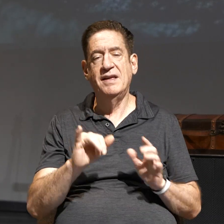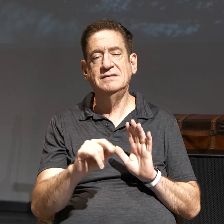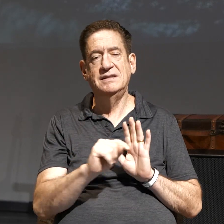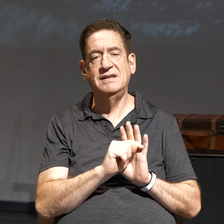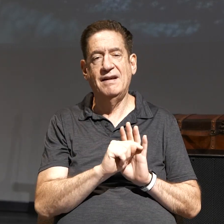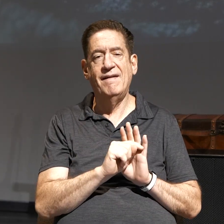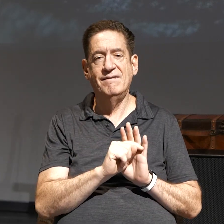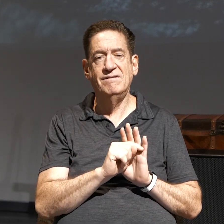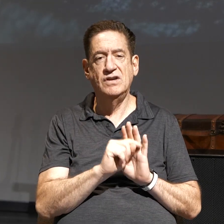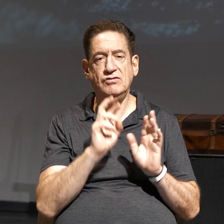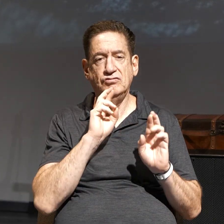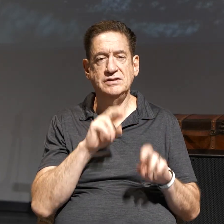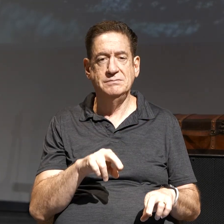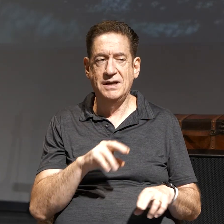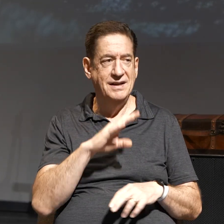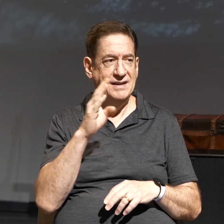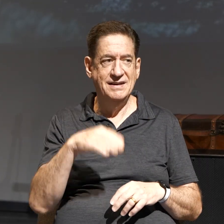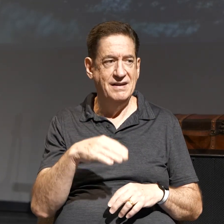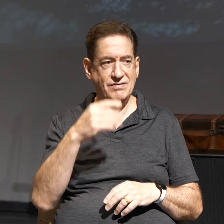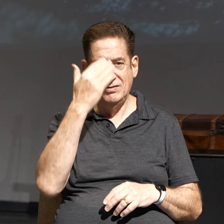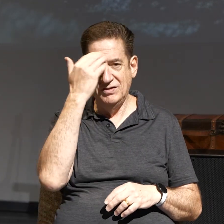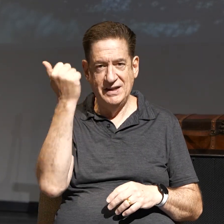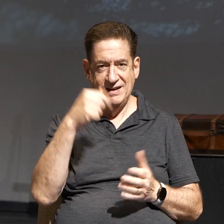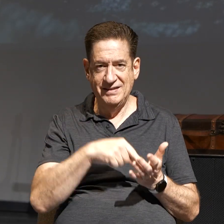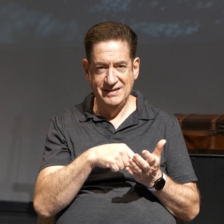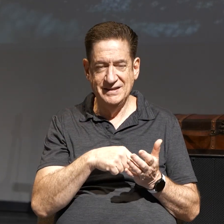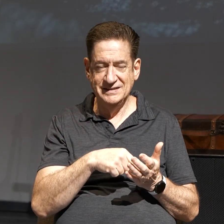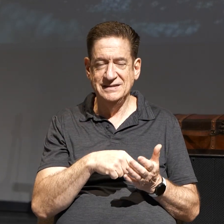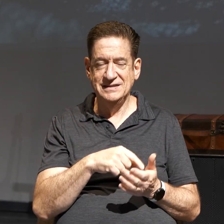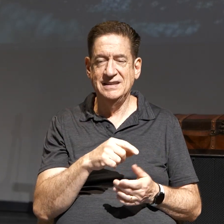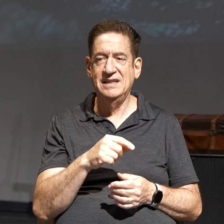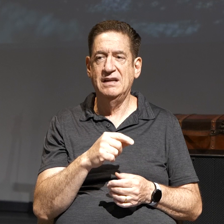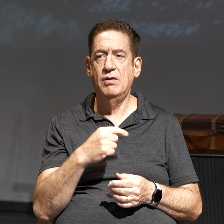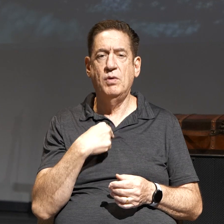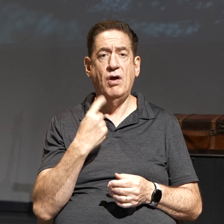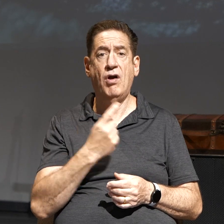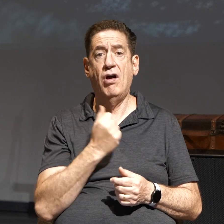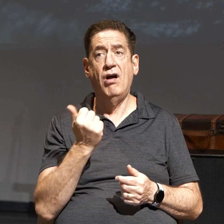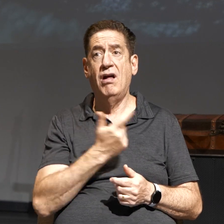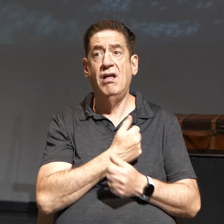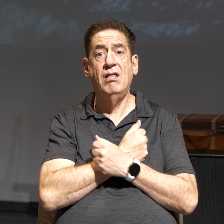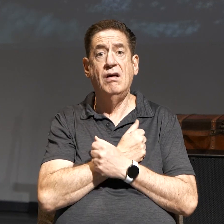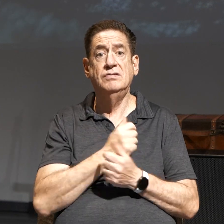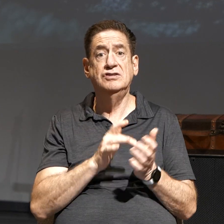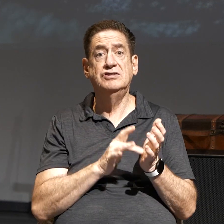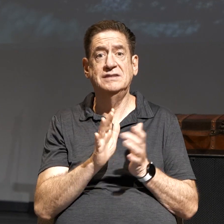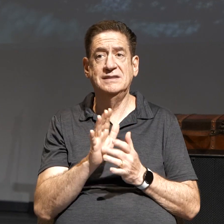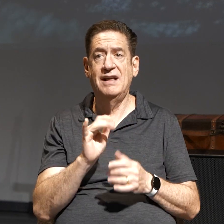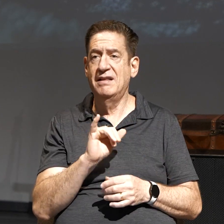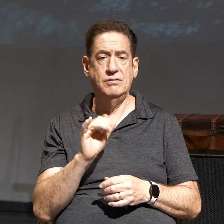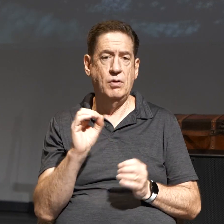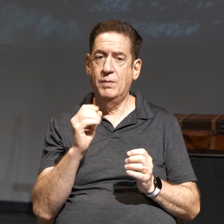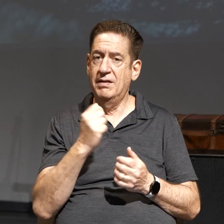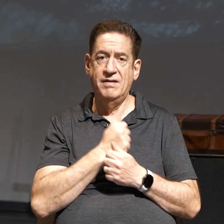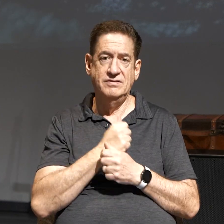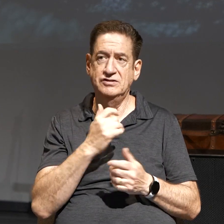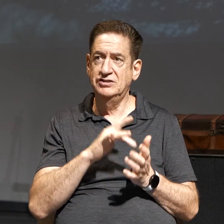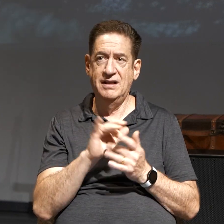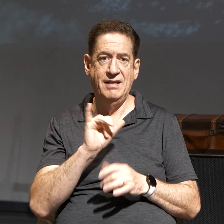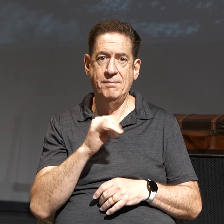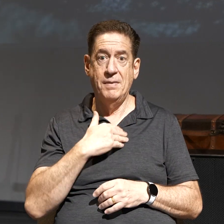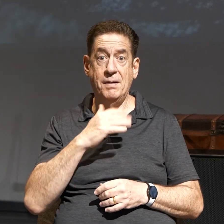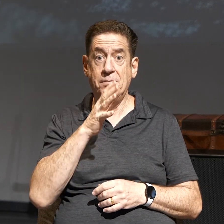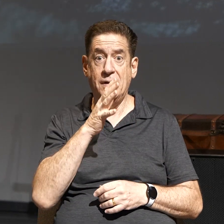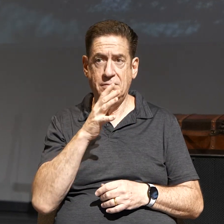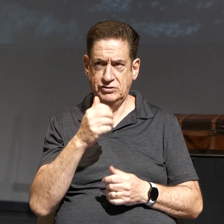response. I'll never forget this in the Davis home. I mean, no one loves Jesus like my mom, and she loves Jesus a lot.